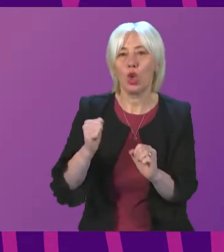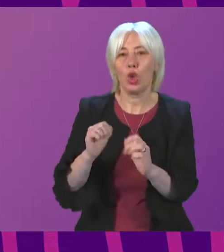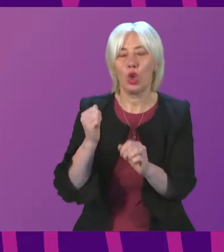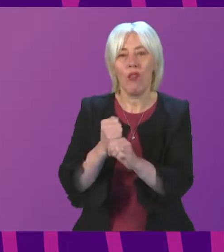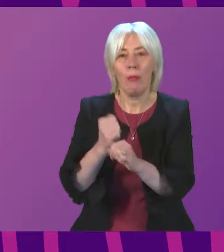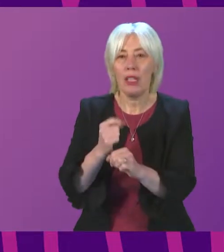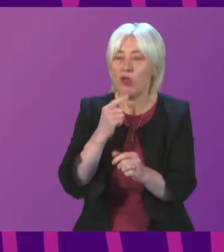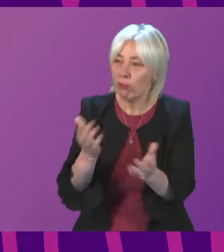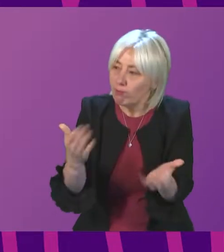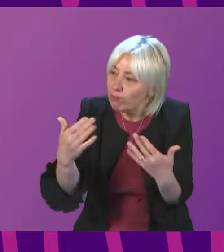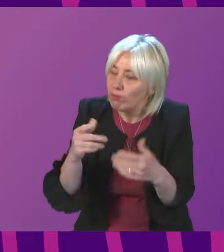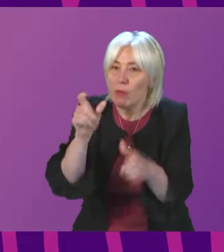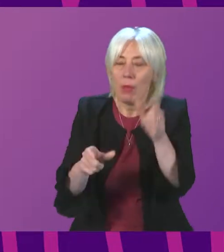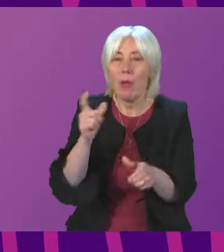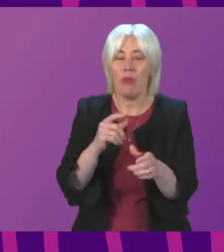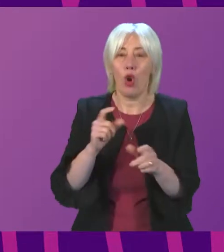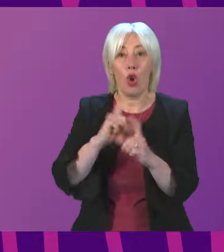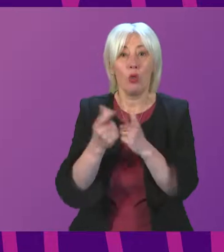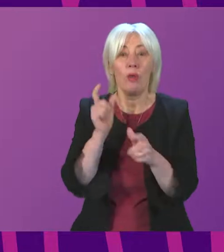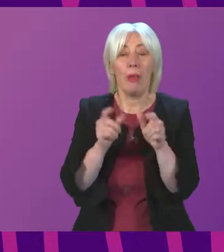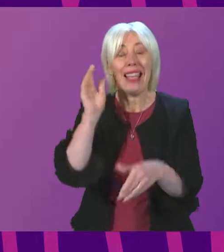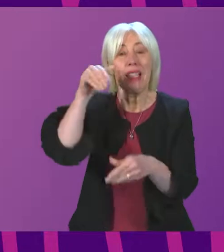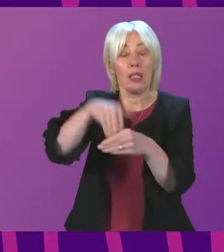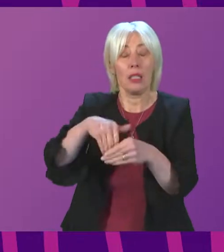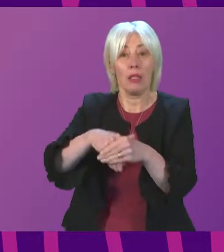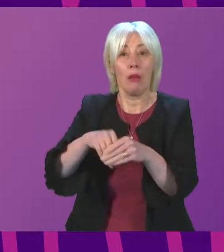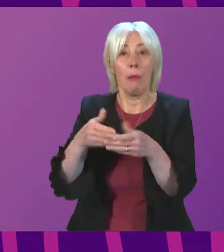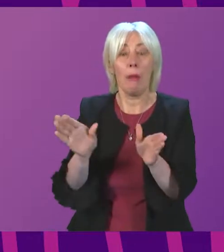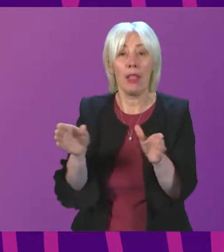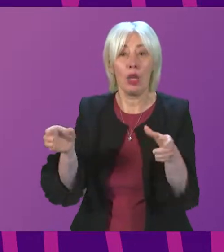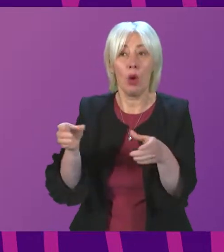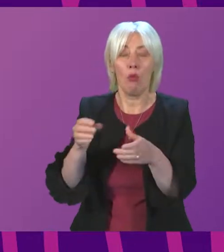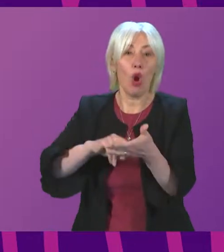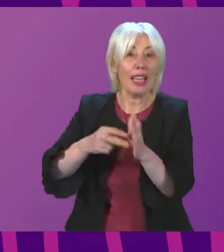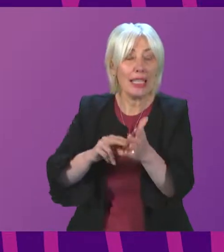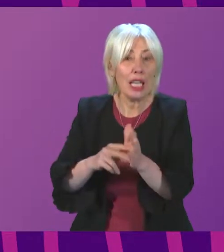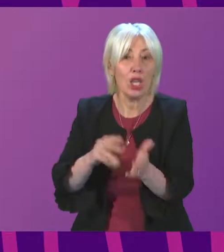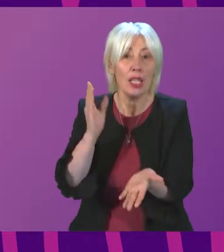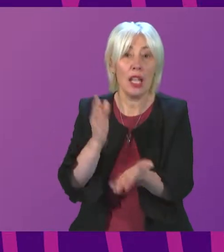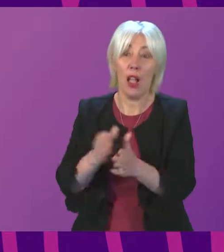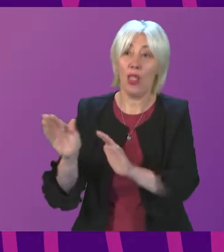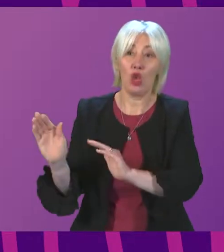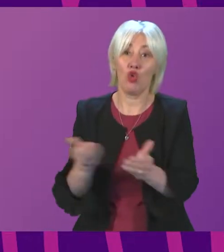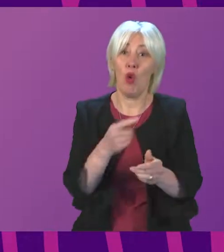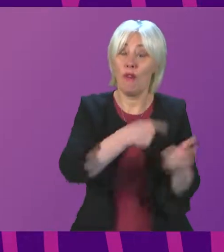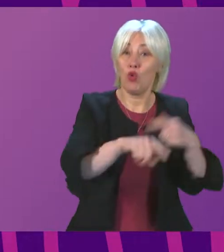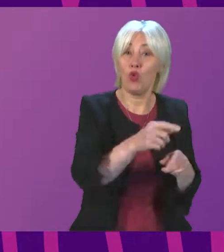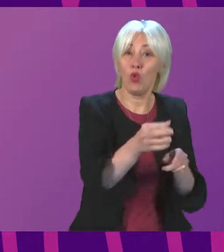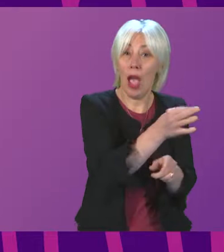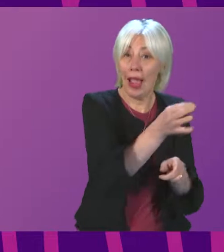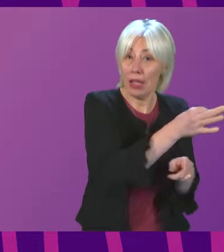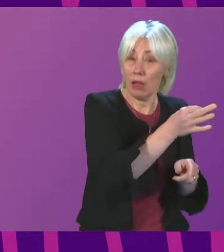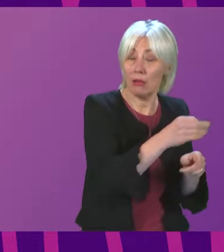services to public organisations, delivering lifeline services to island communities in keeping with the Island Scotland Act 2018.